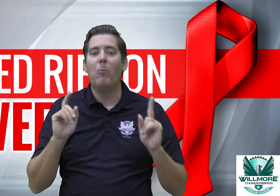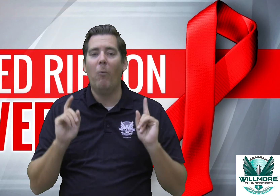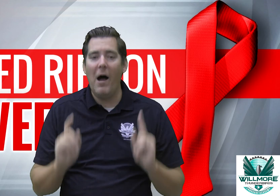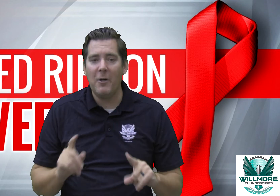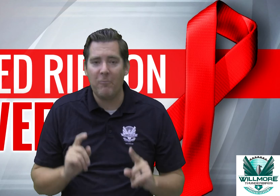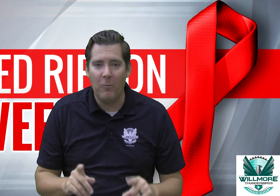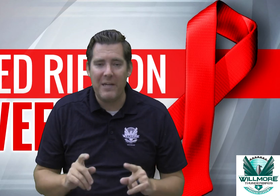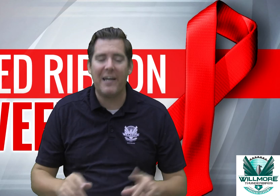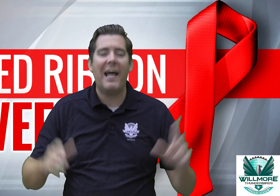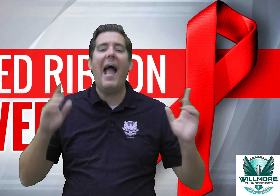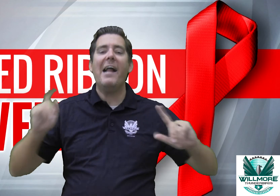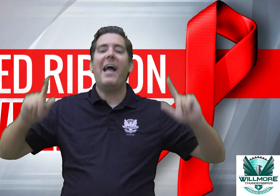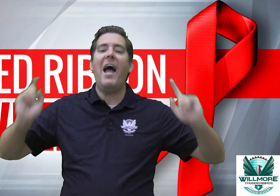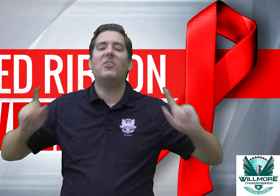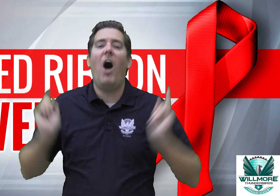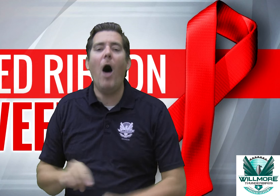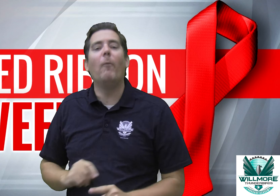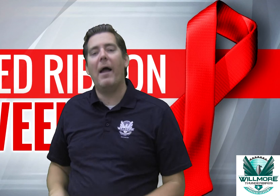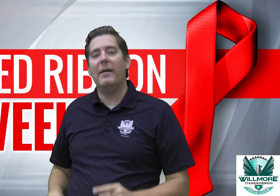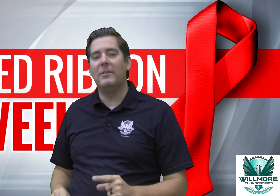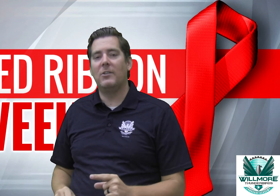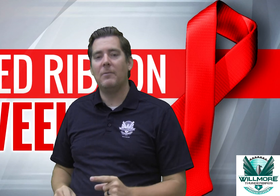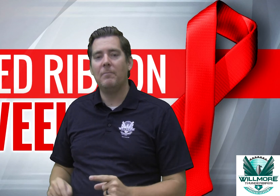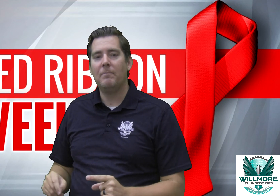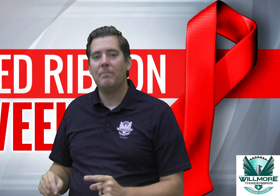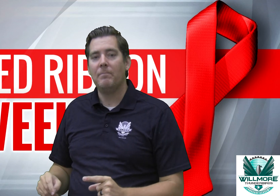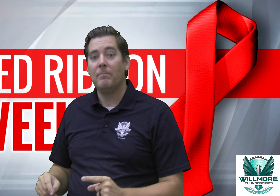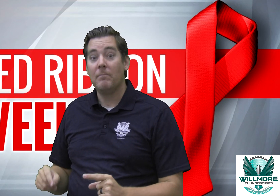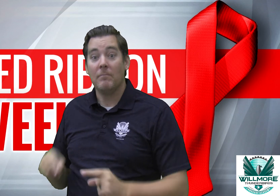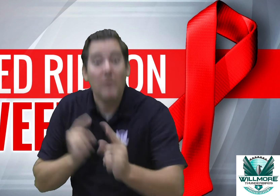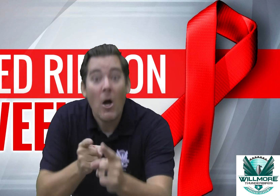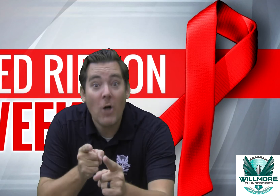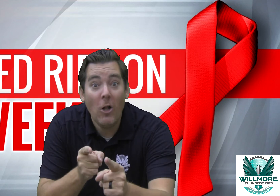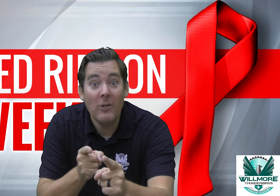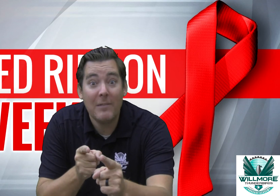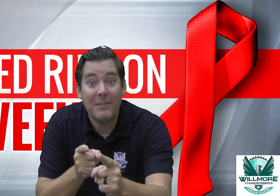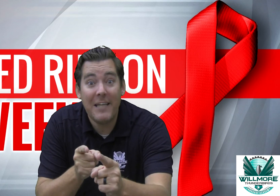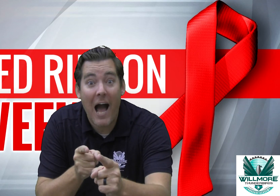wonderful weekend and as always go learn some stuff